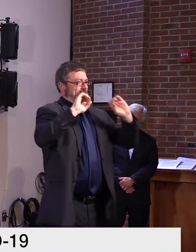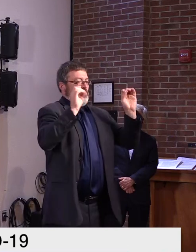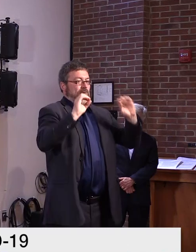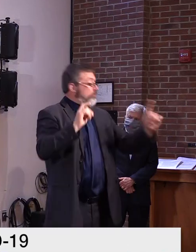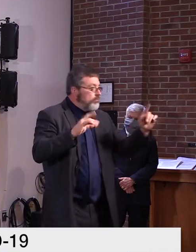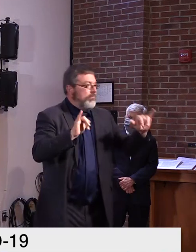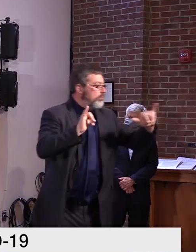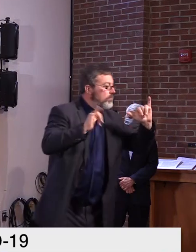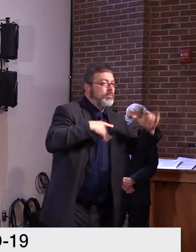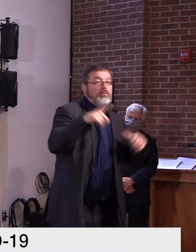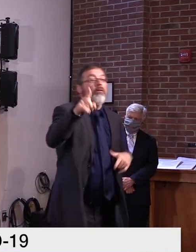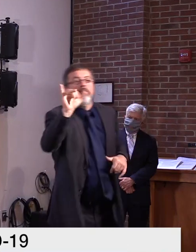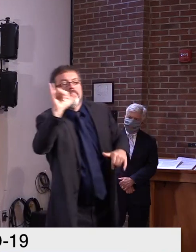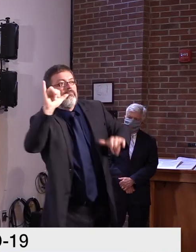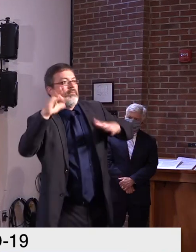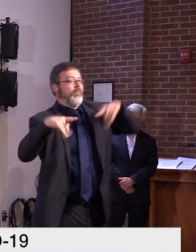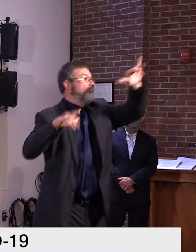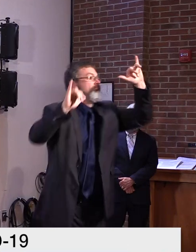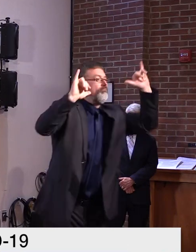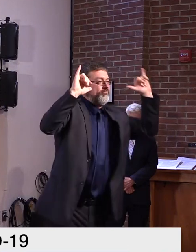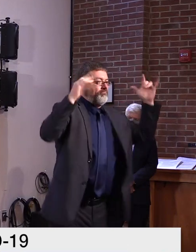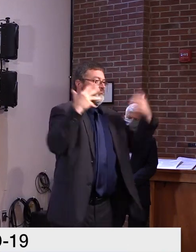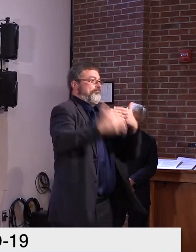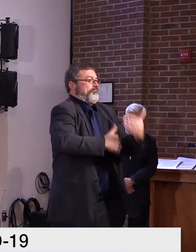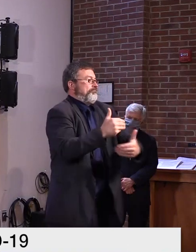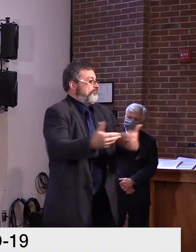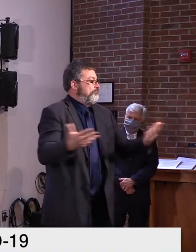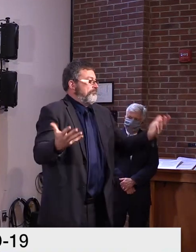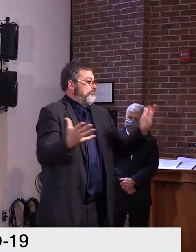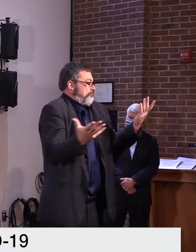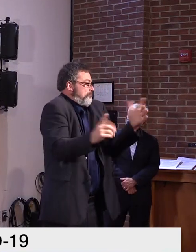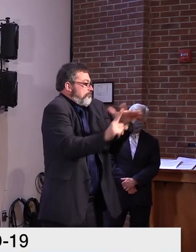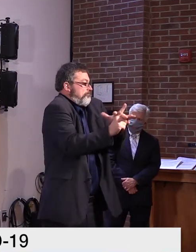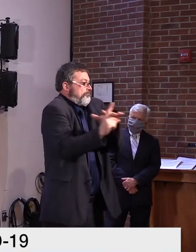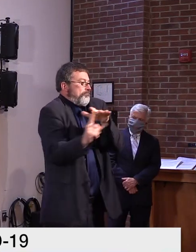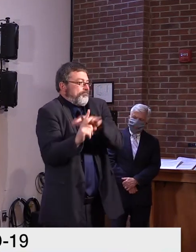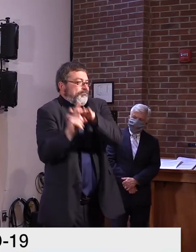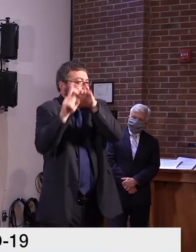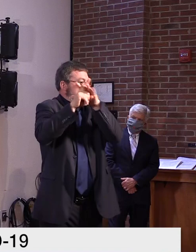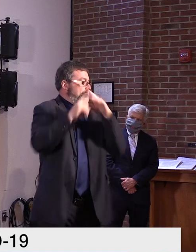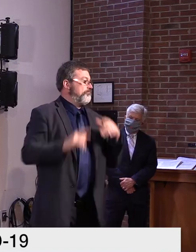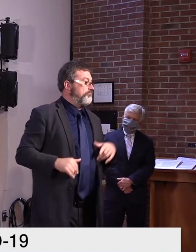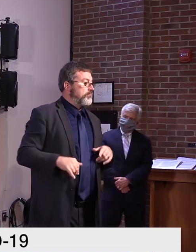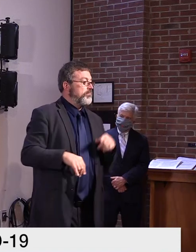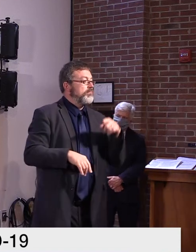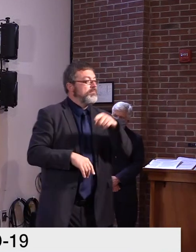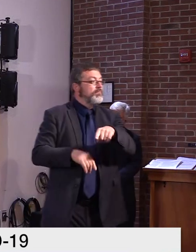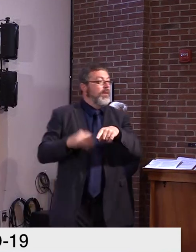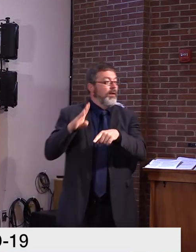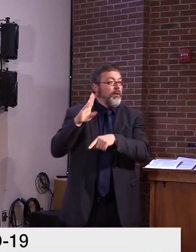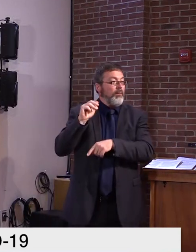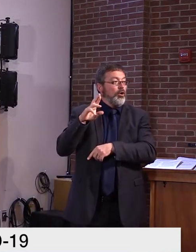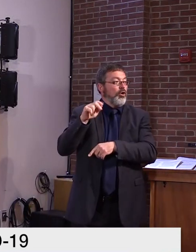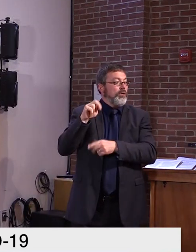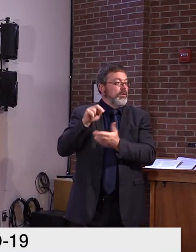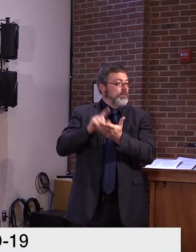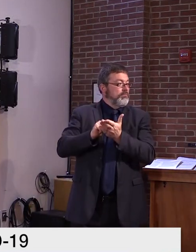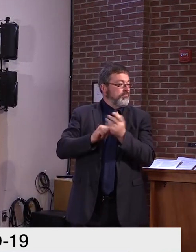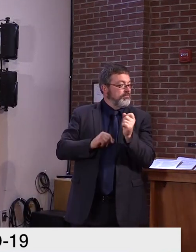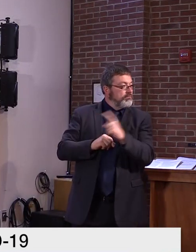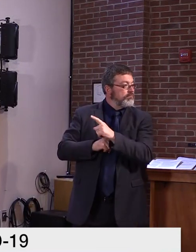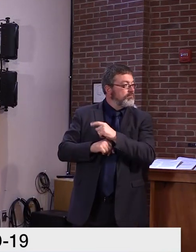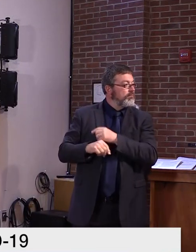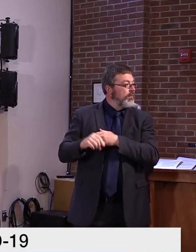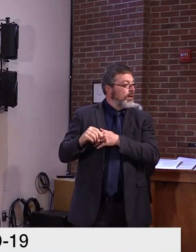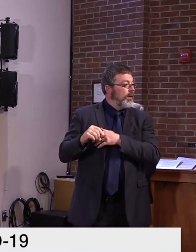Would you expect to have any more information, um, or a better set, more